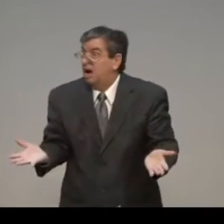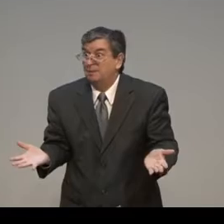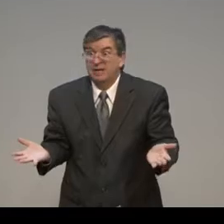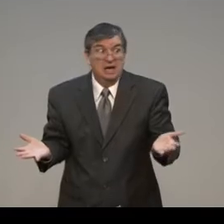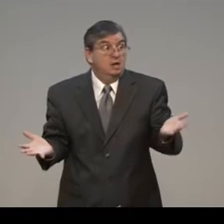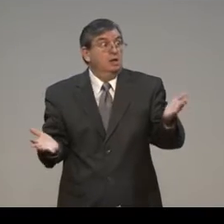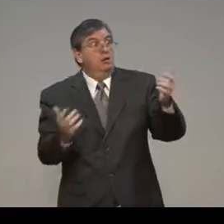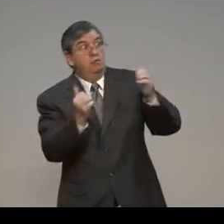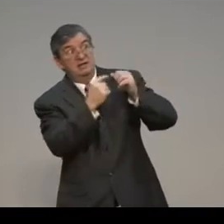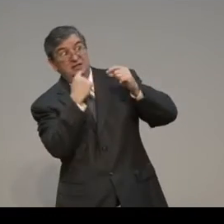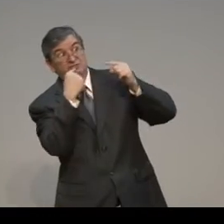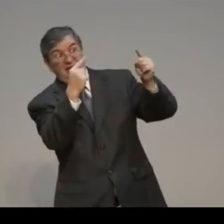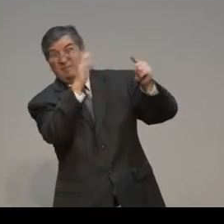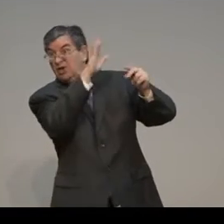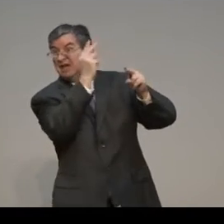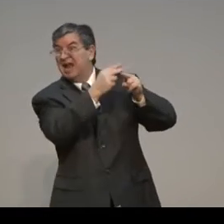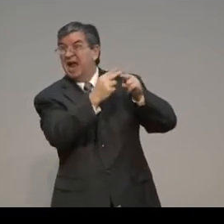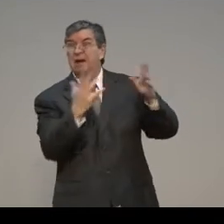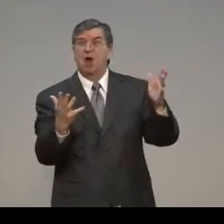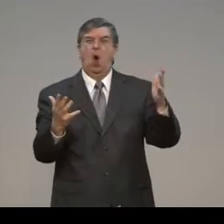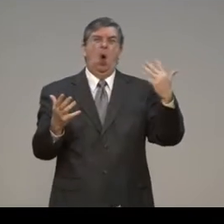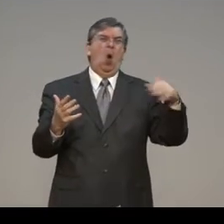and maybe they want to make a replica of it.